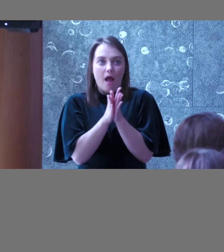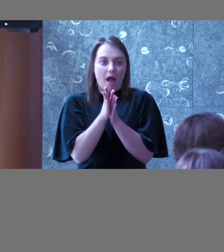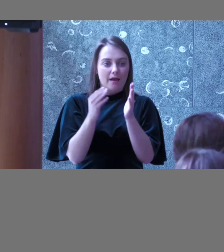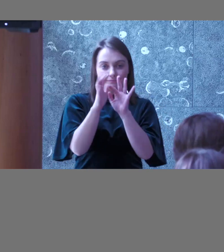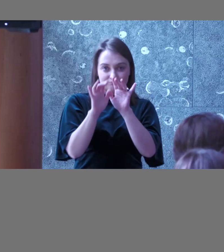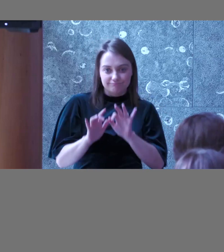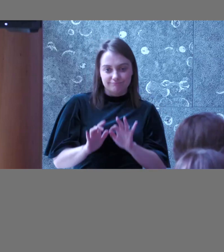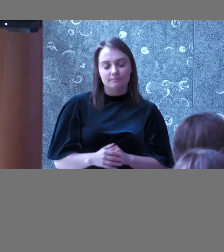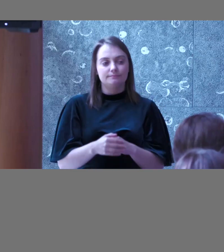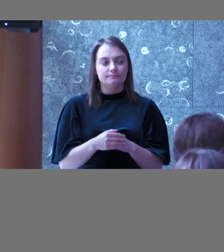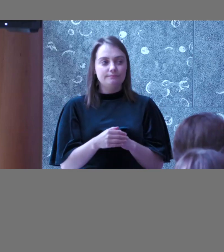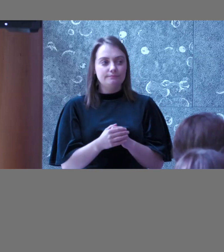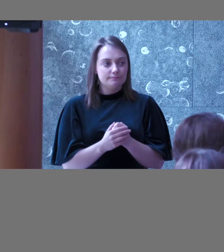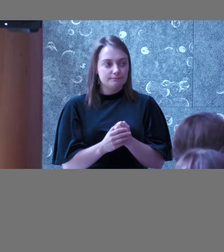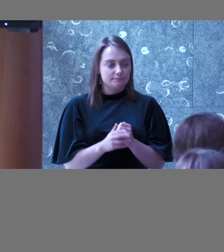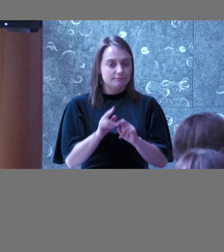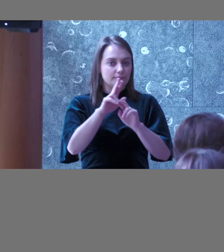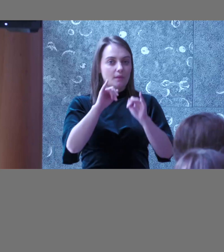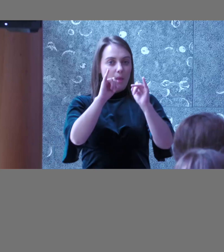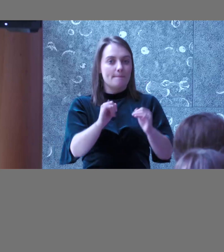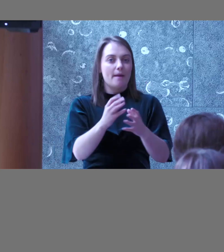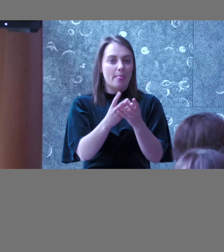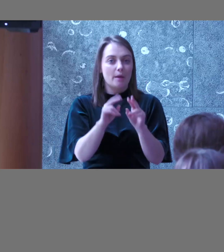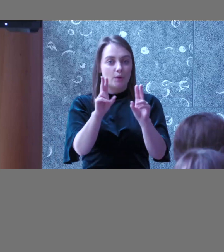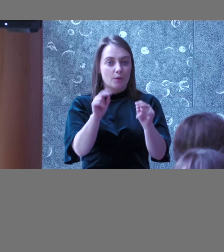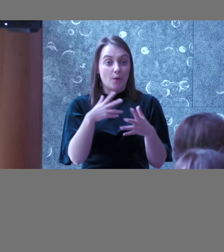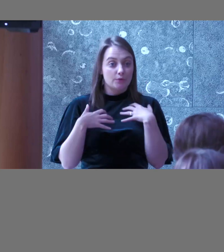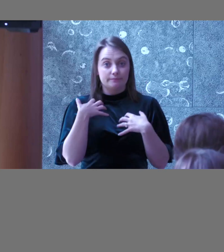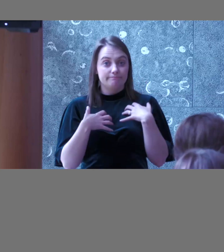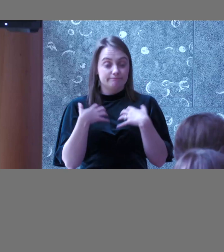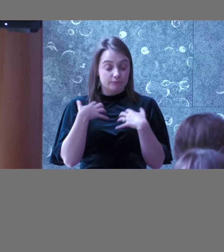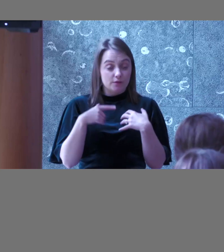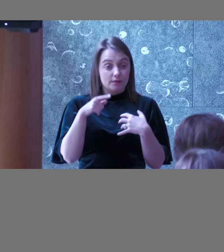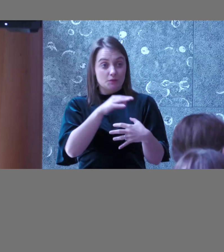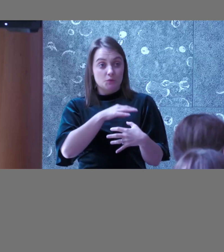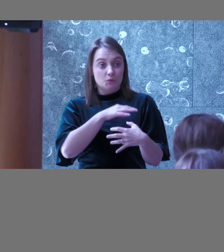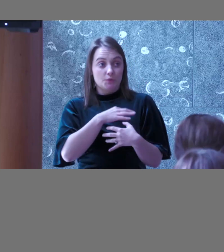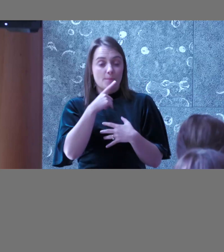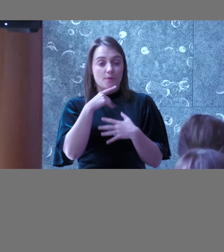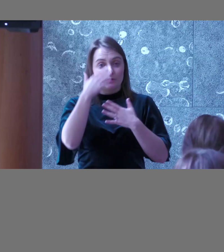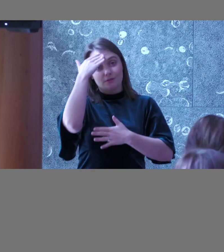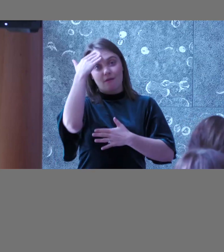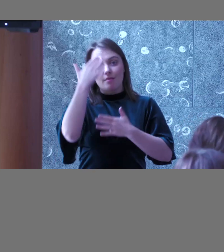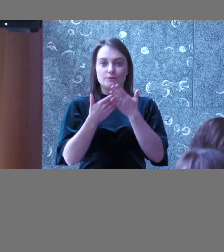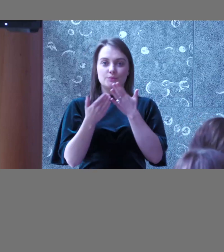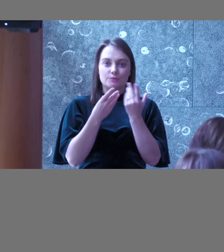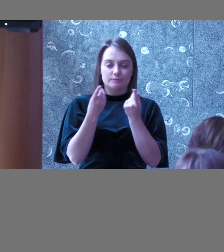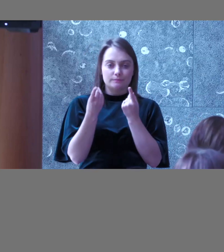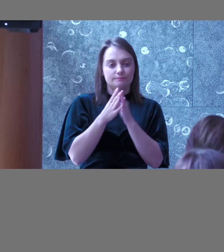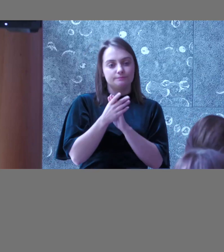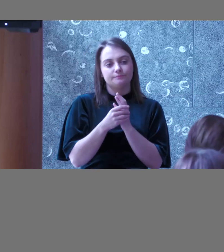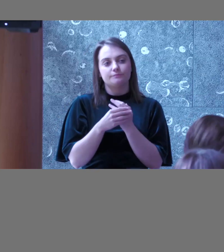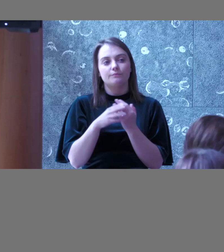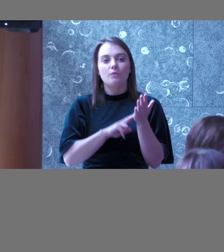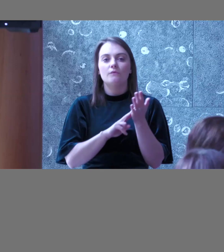on things but that's not it's not a bad thing you're you're invested which is good it's just when it comes to that